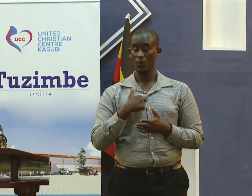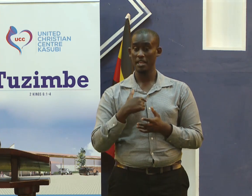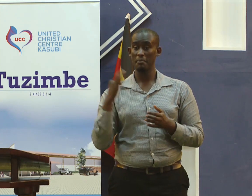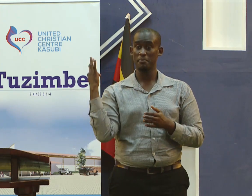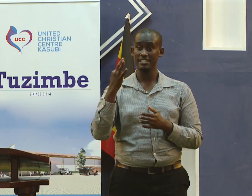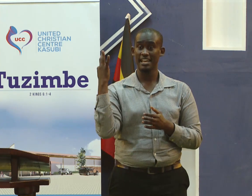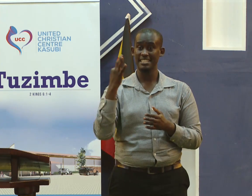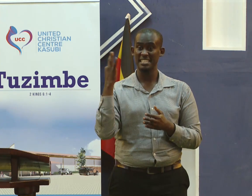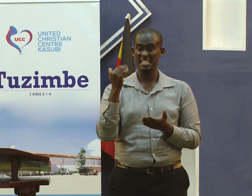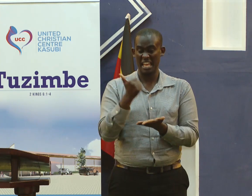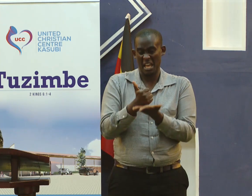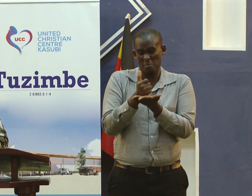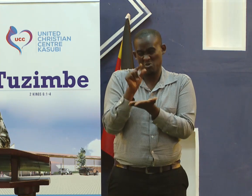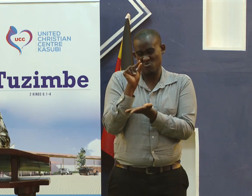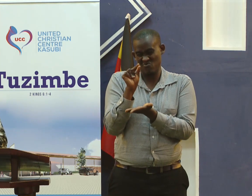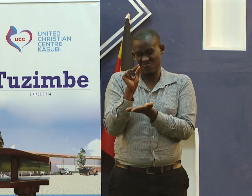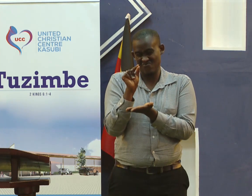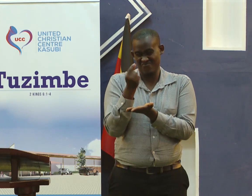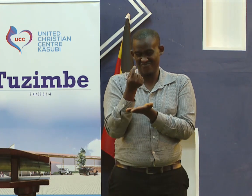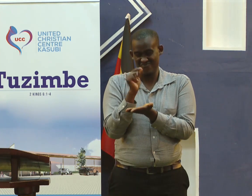we only support you